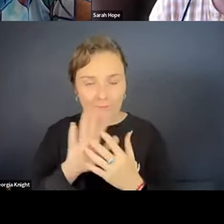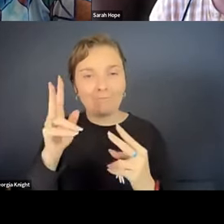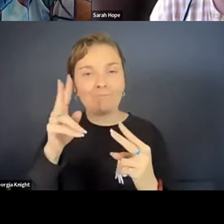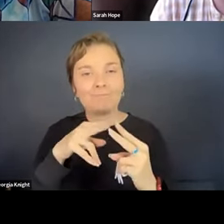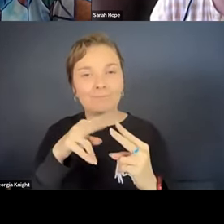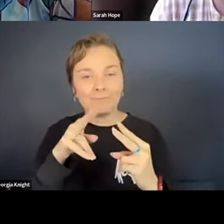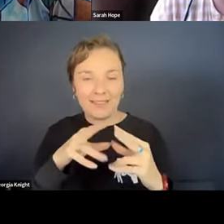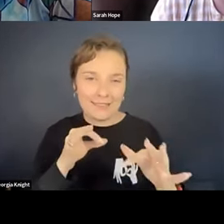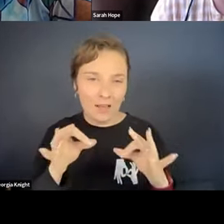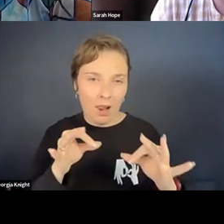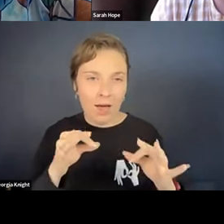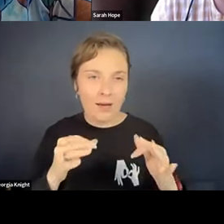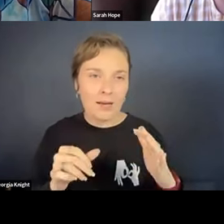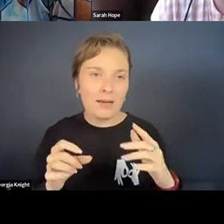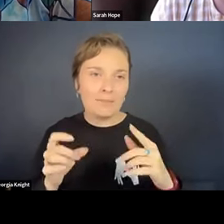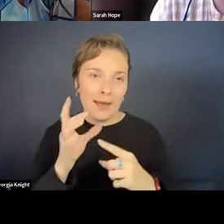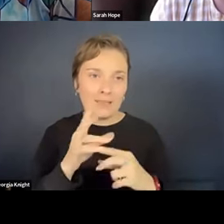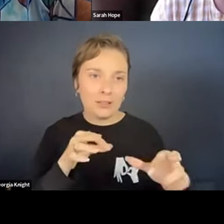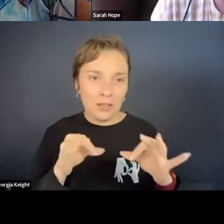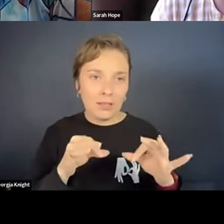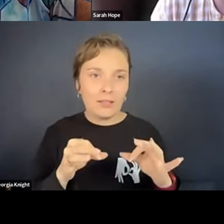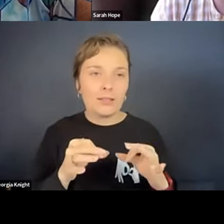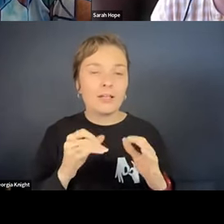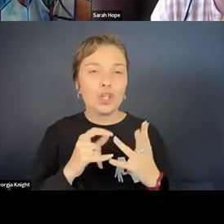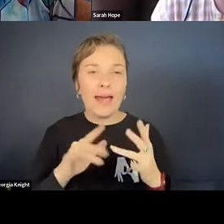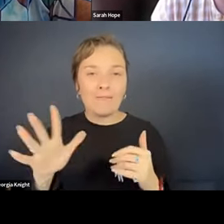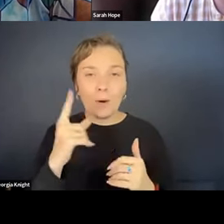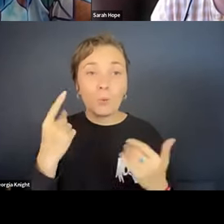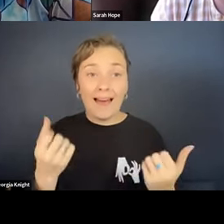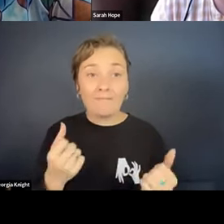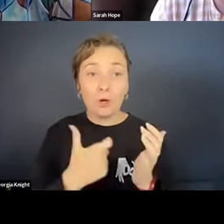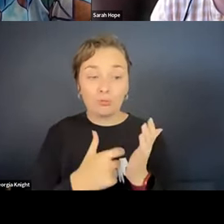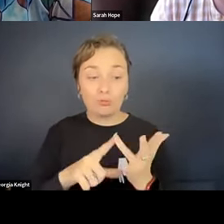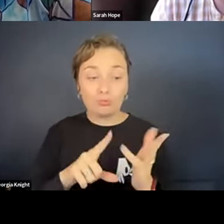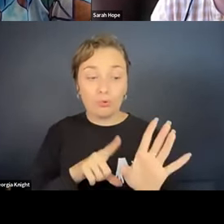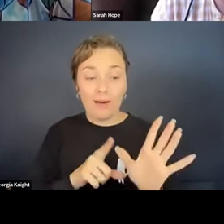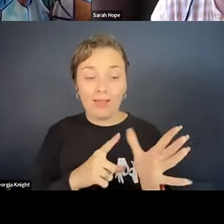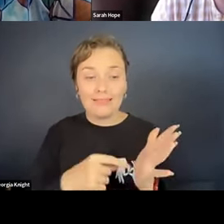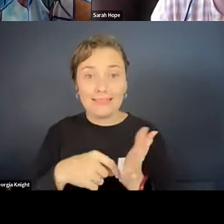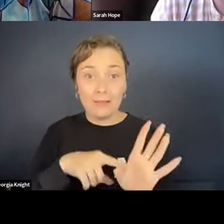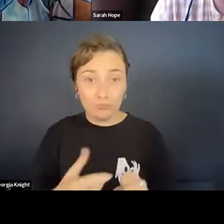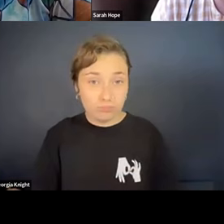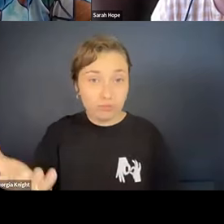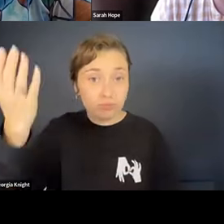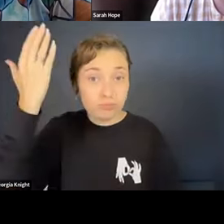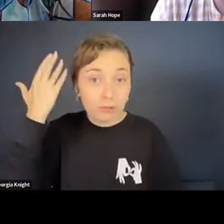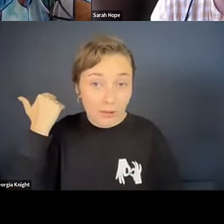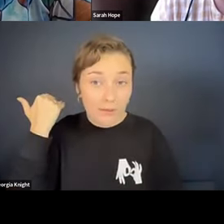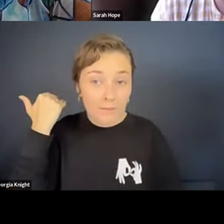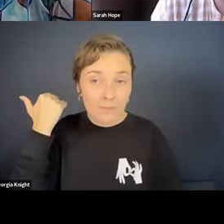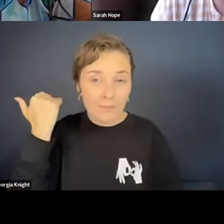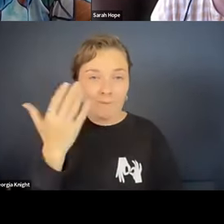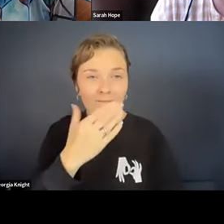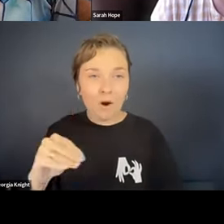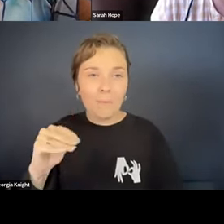designers and people changing on that. So everybody who had a royalty originally from